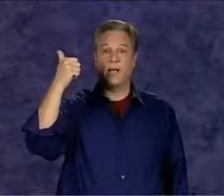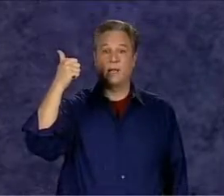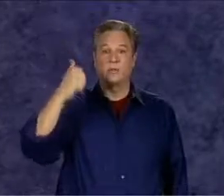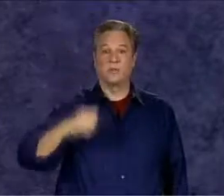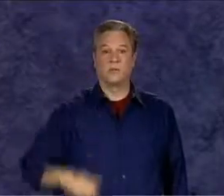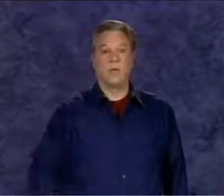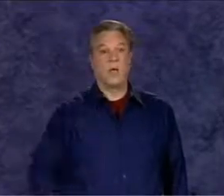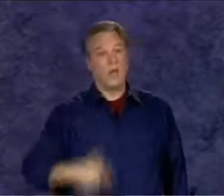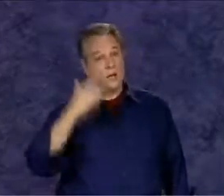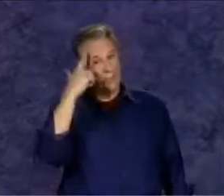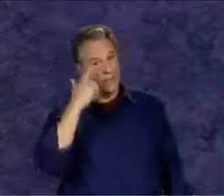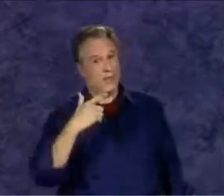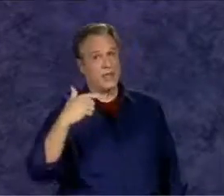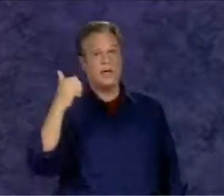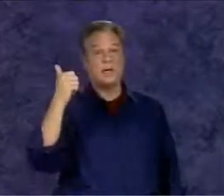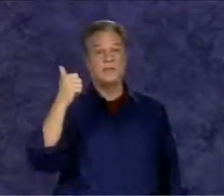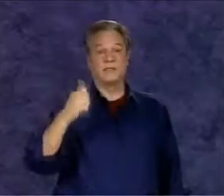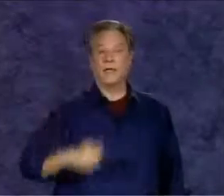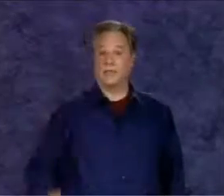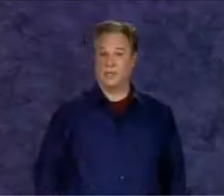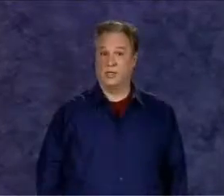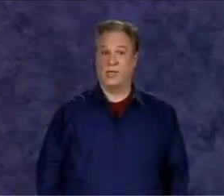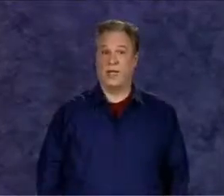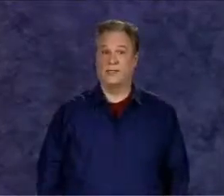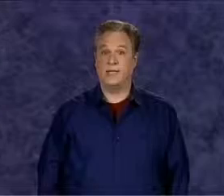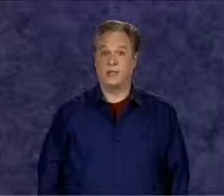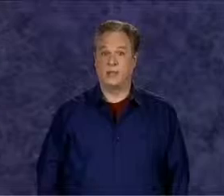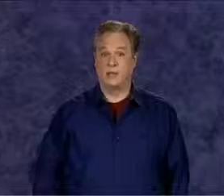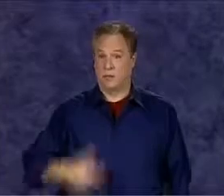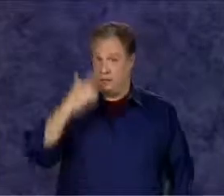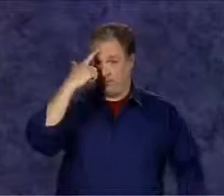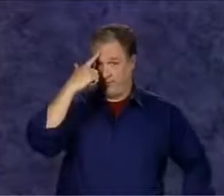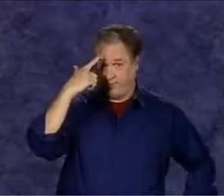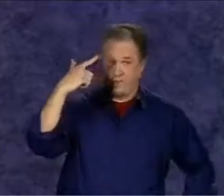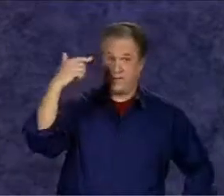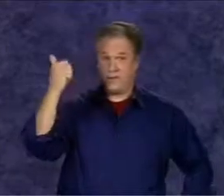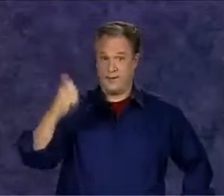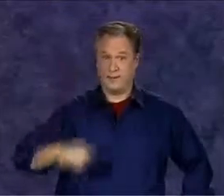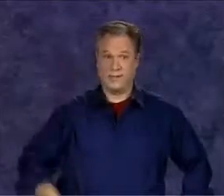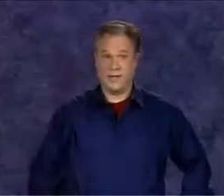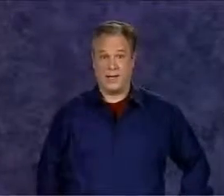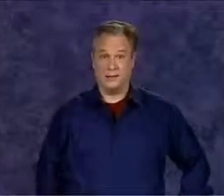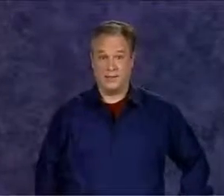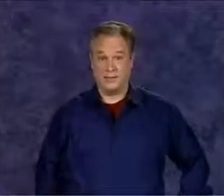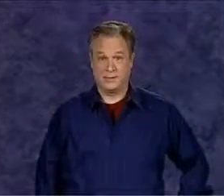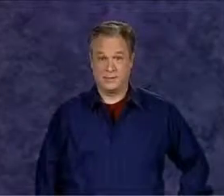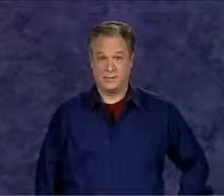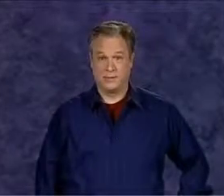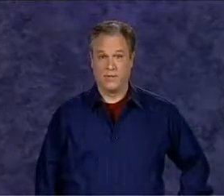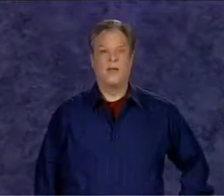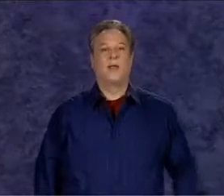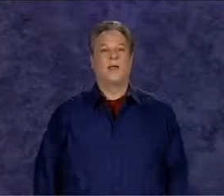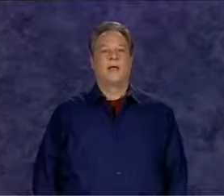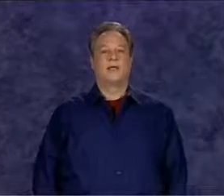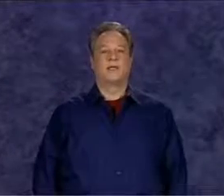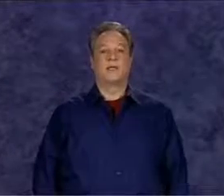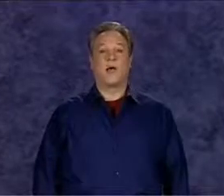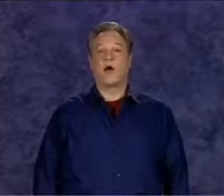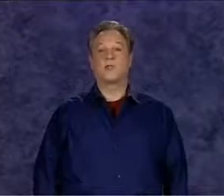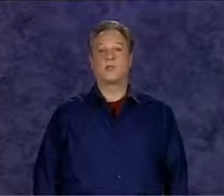out because it's a good idea because I said so this is also